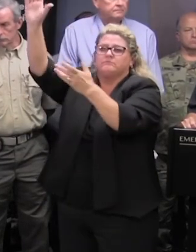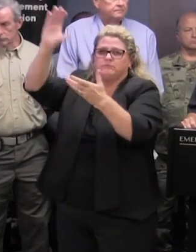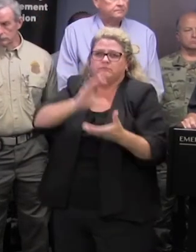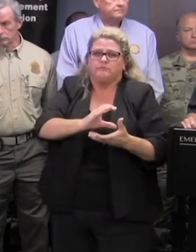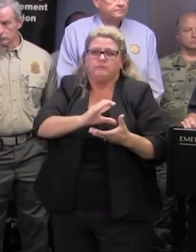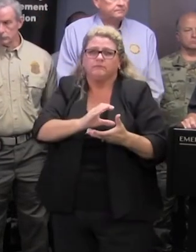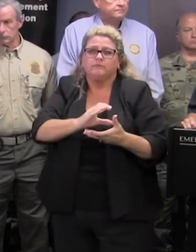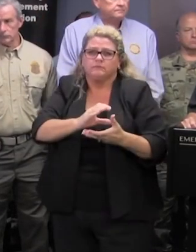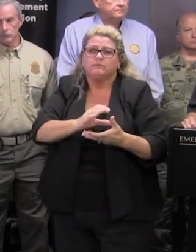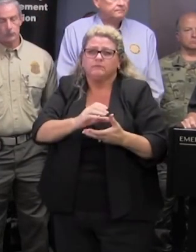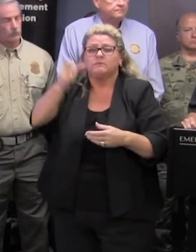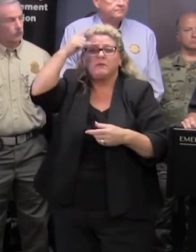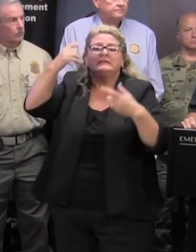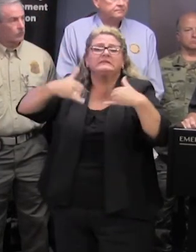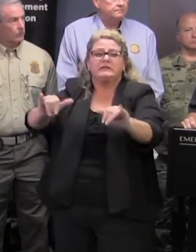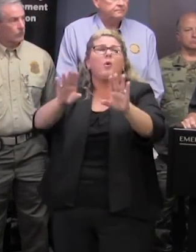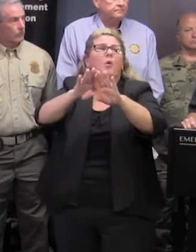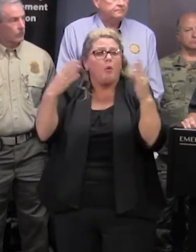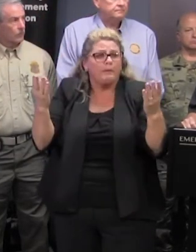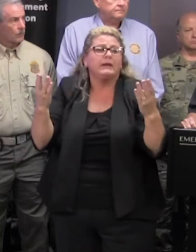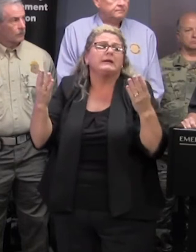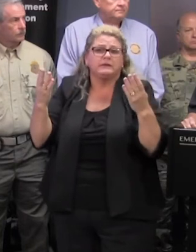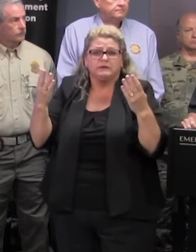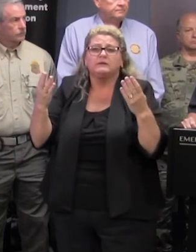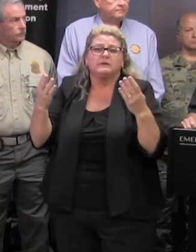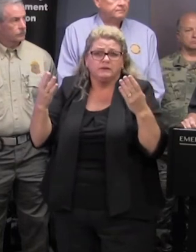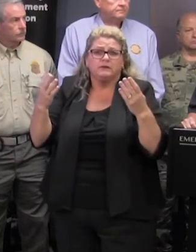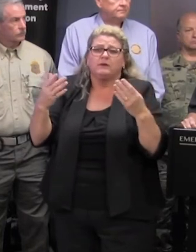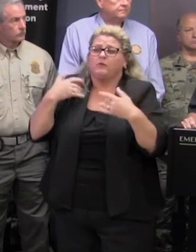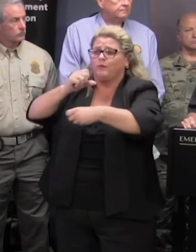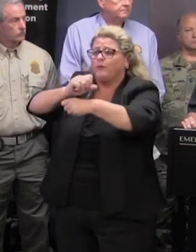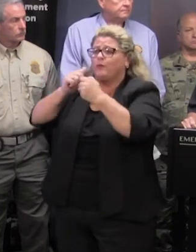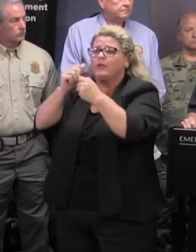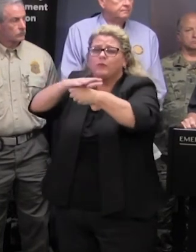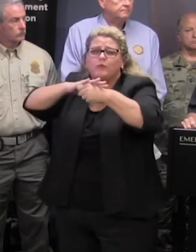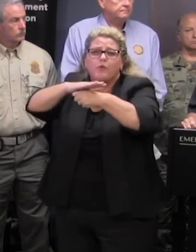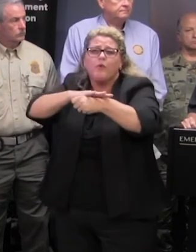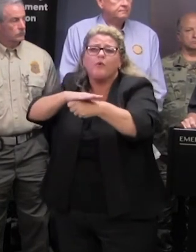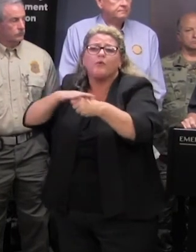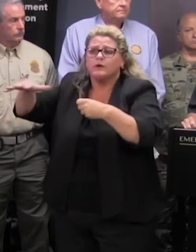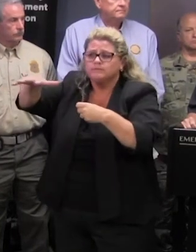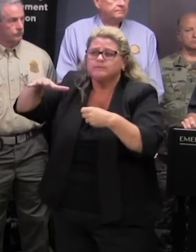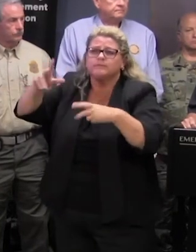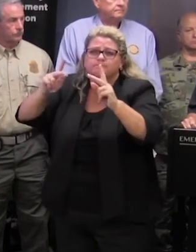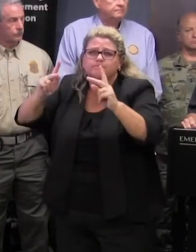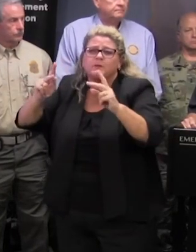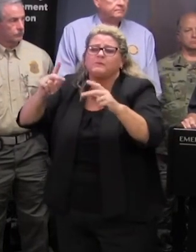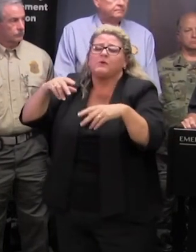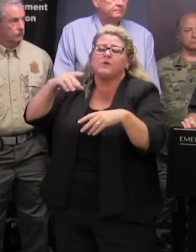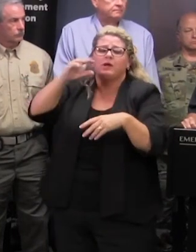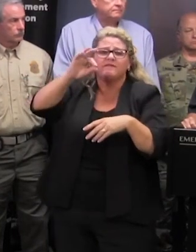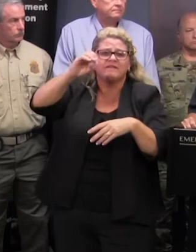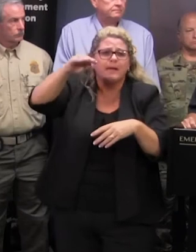is still open and active and we're working very closely with the local authorities and with fema uh to turn on all those other programs